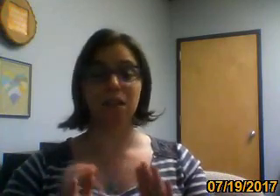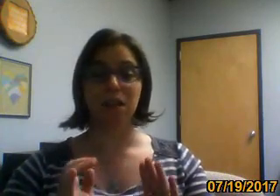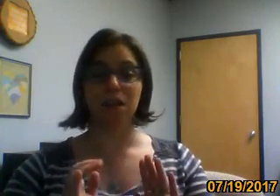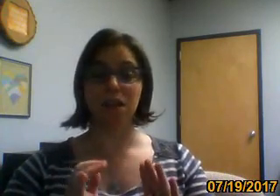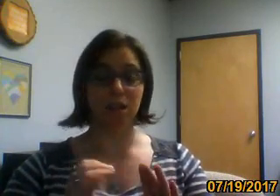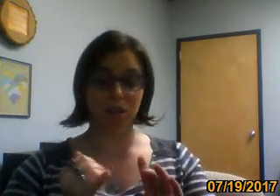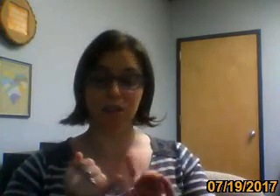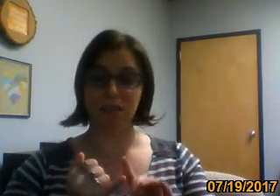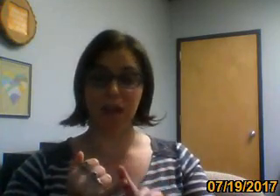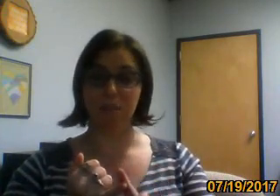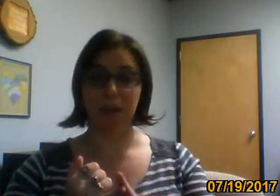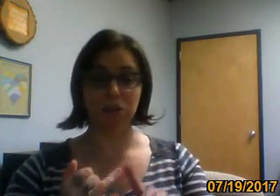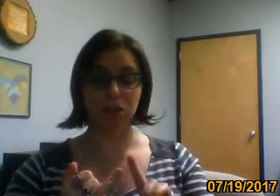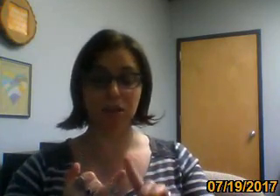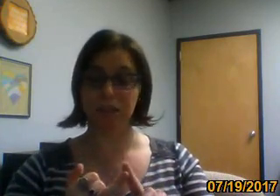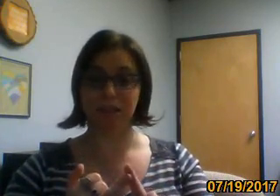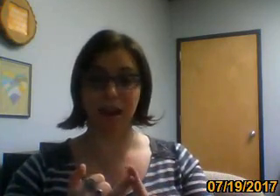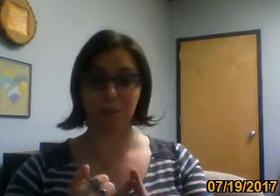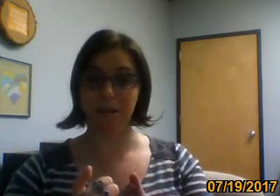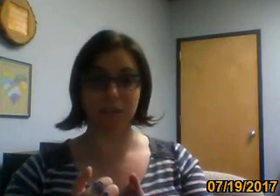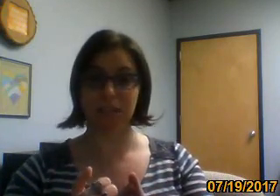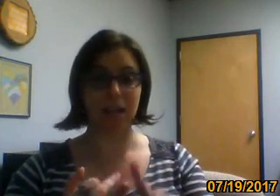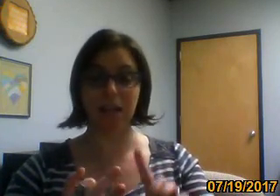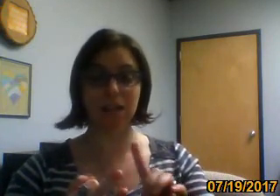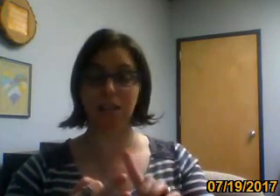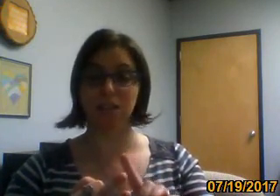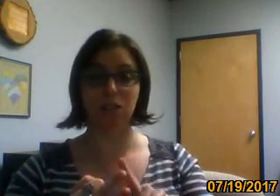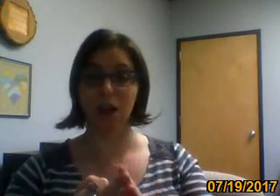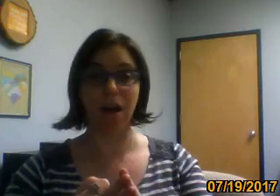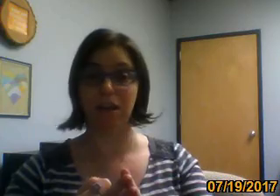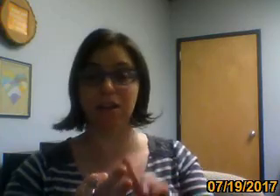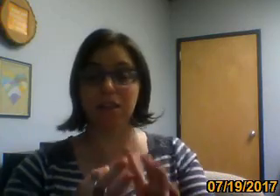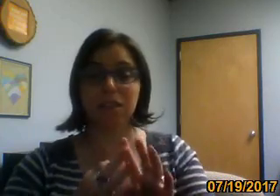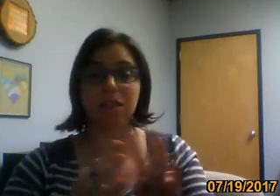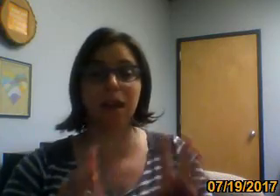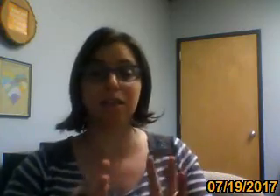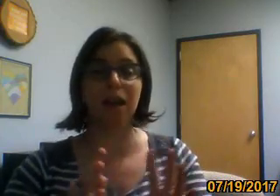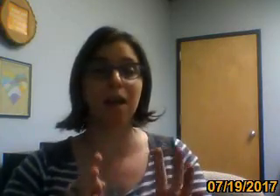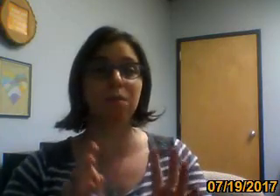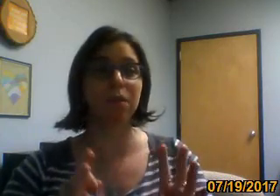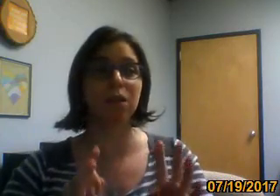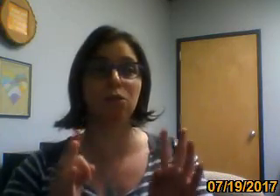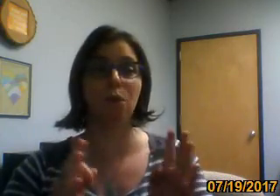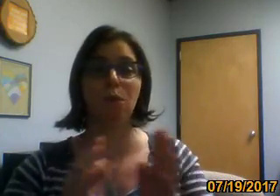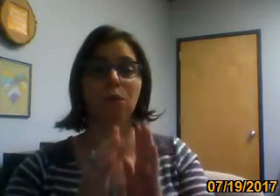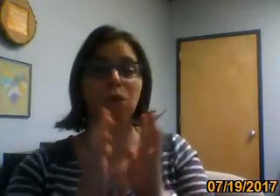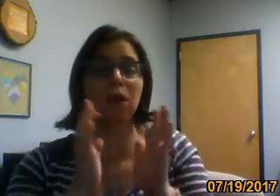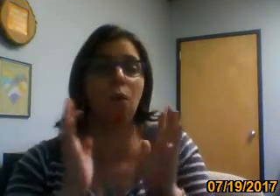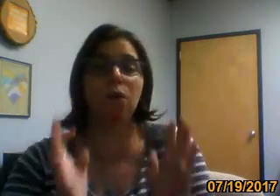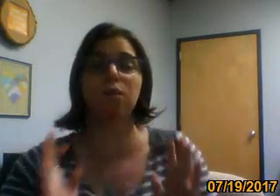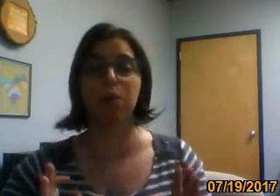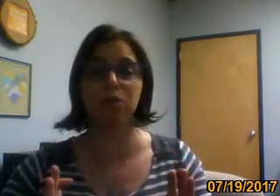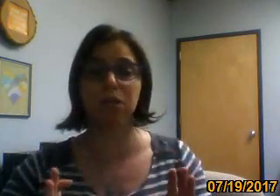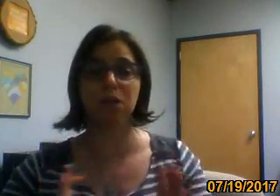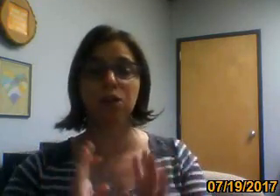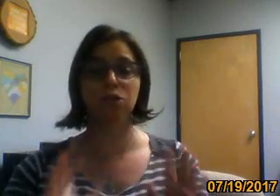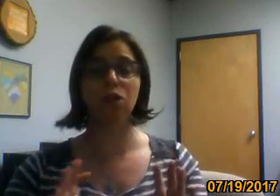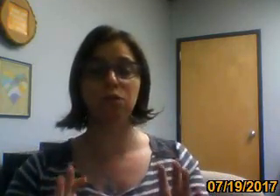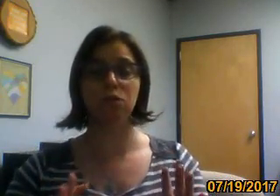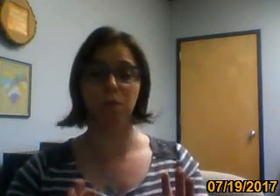is, this is not a patient. This is not a private setting. This is not, this is not the time, the place, like, or the person to talk